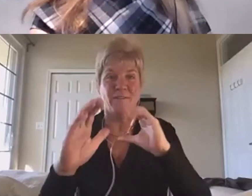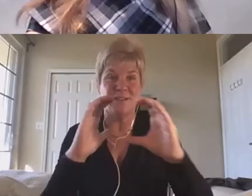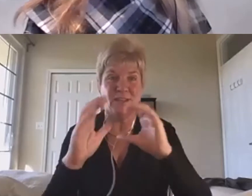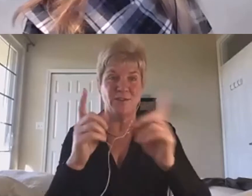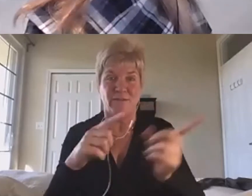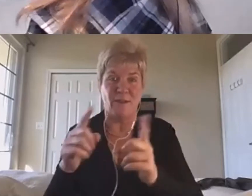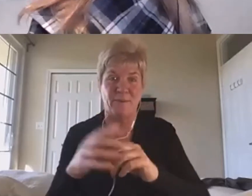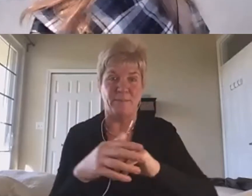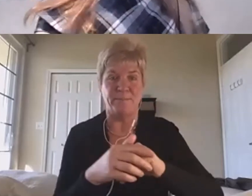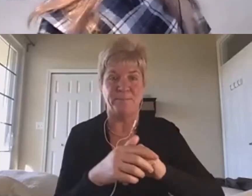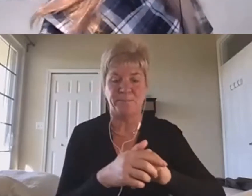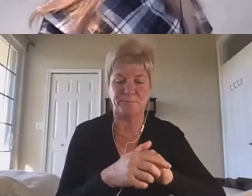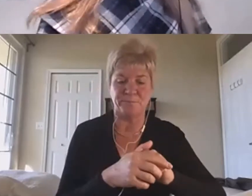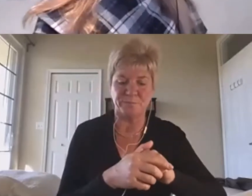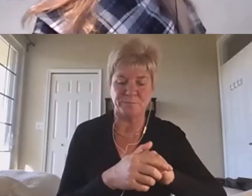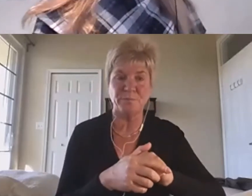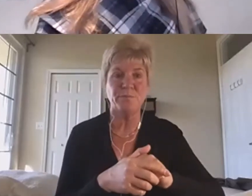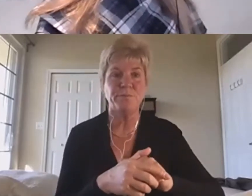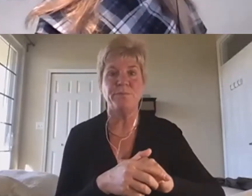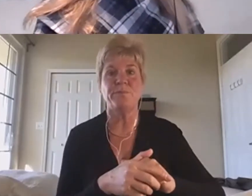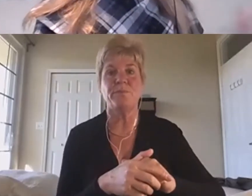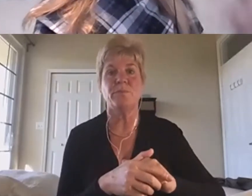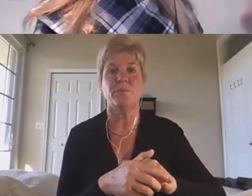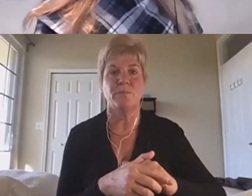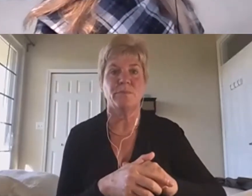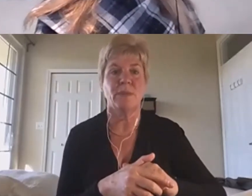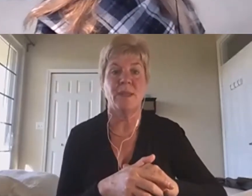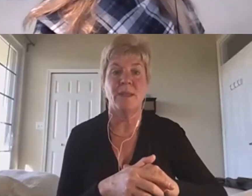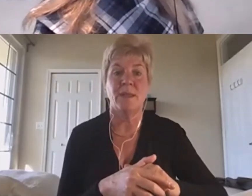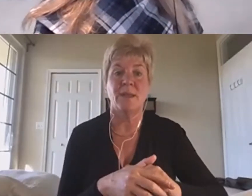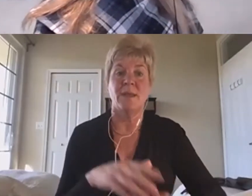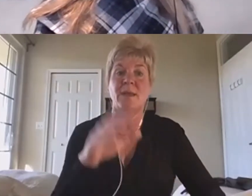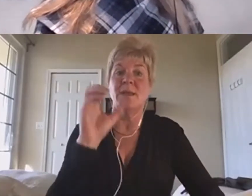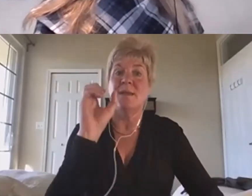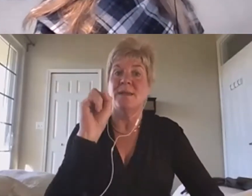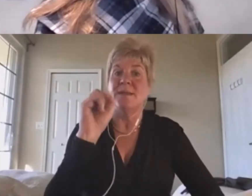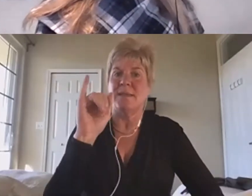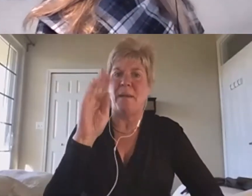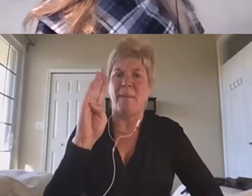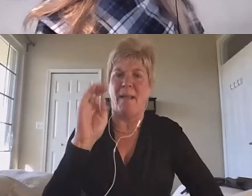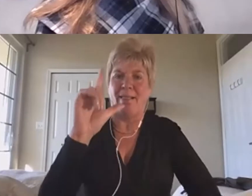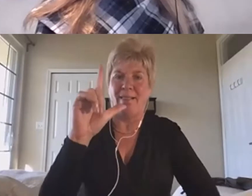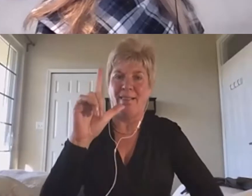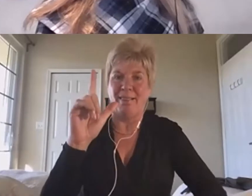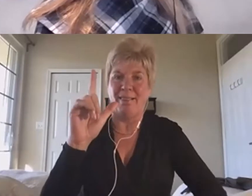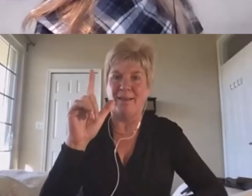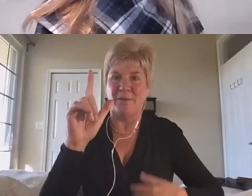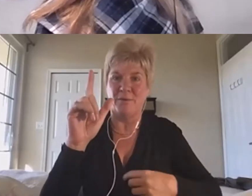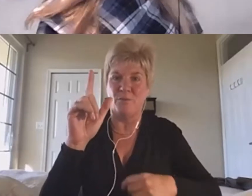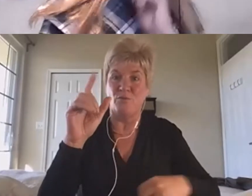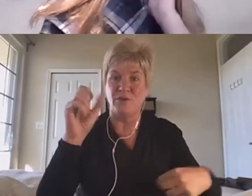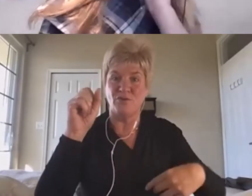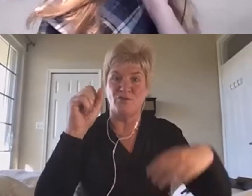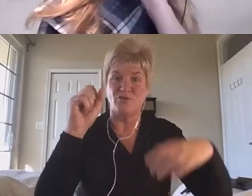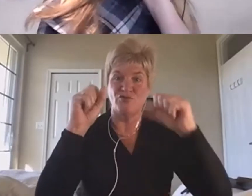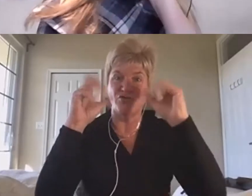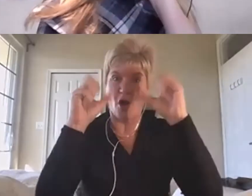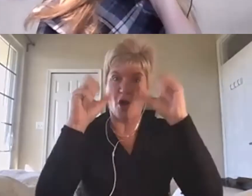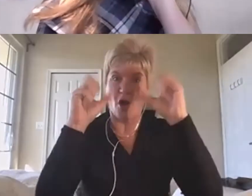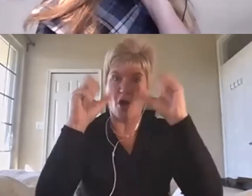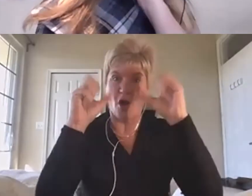You know, and, and we have, we have Sabelle who I think, I think it was Sabelle that was sort of shocked by that, that three second